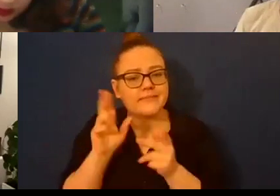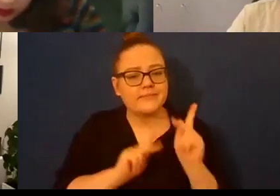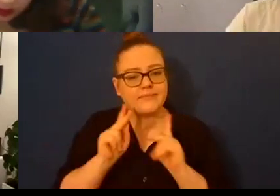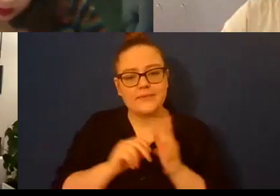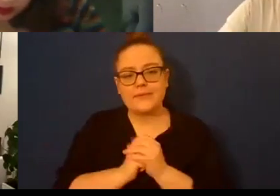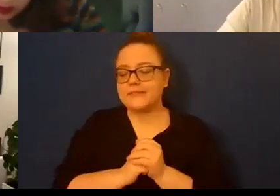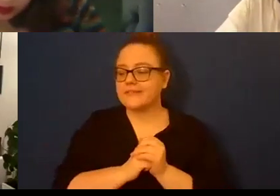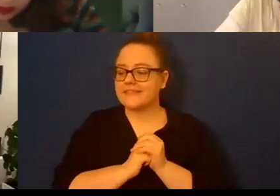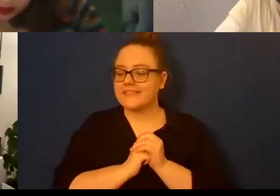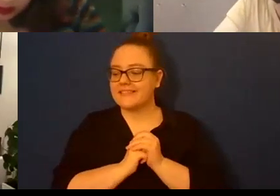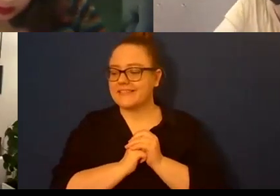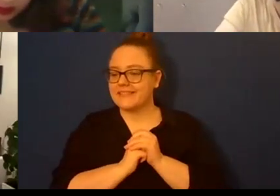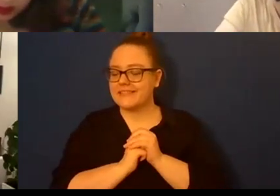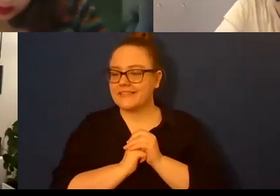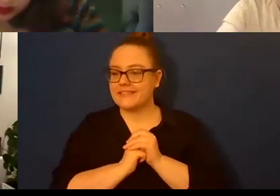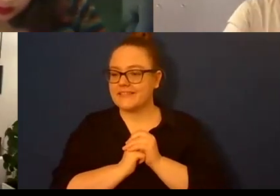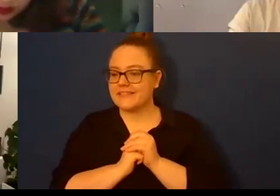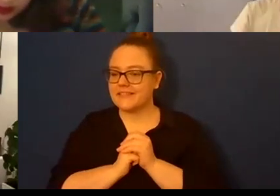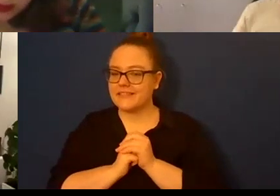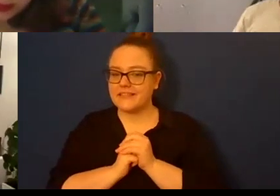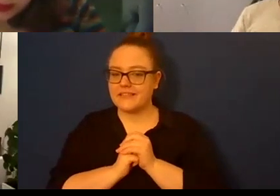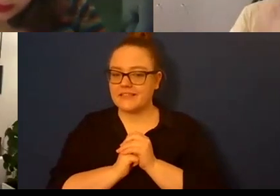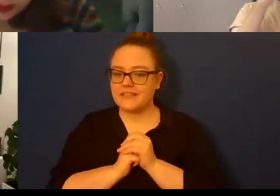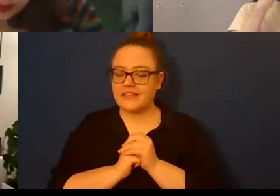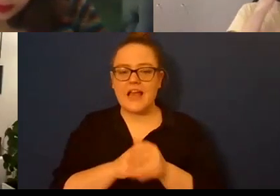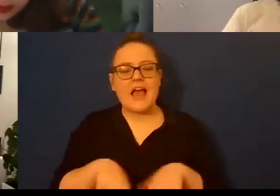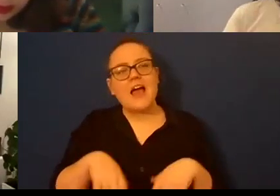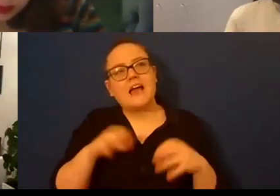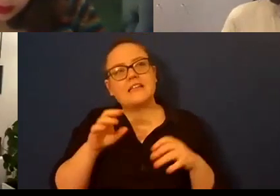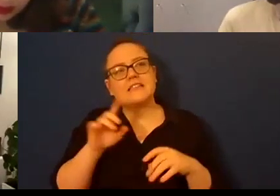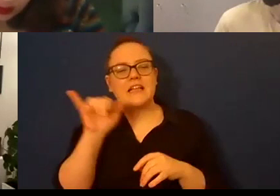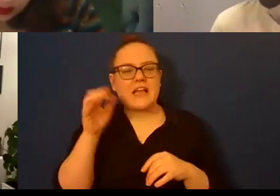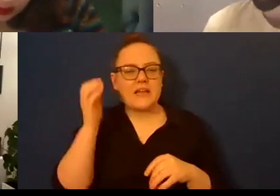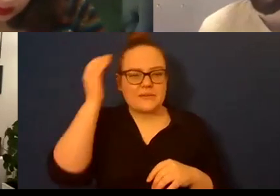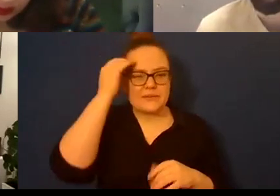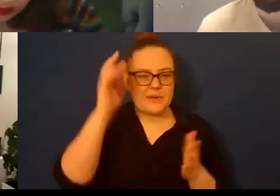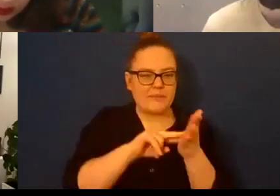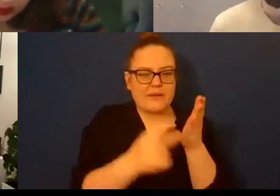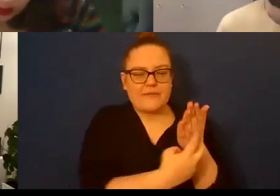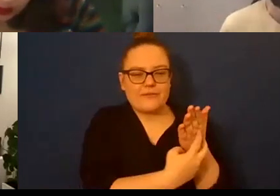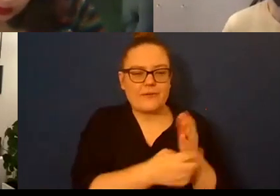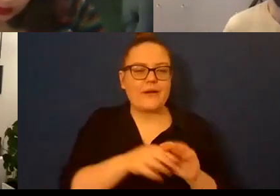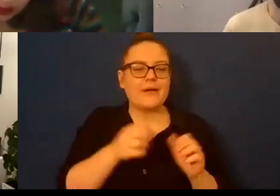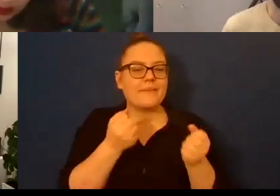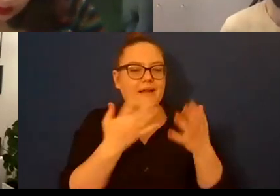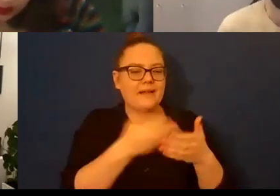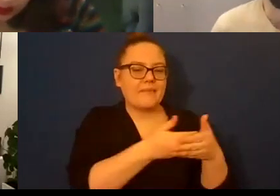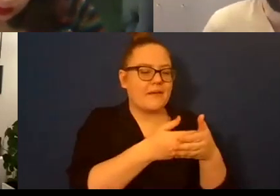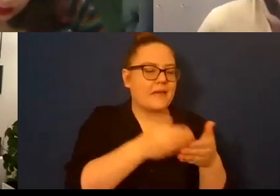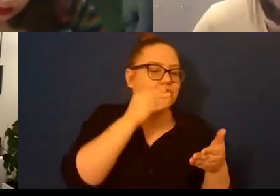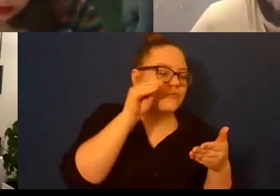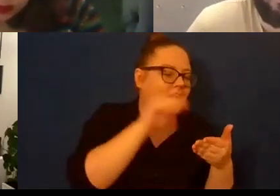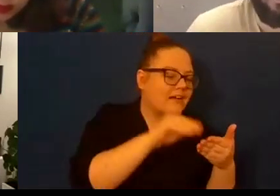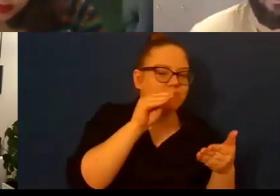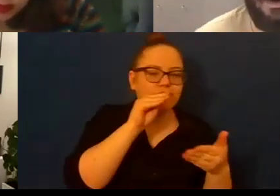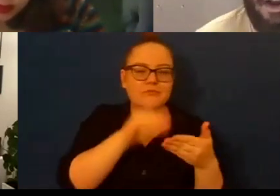kiss a lot of metaphorical babies as it were and um and uh and my life just